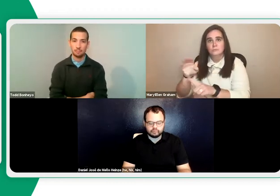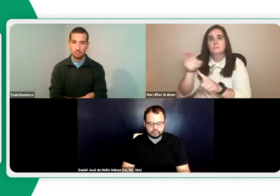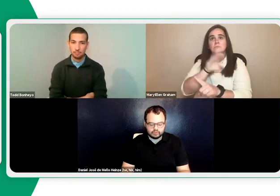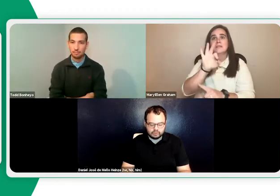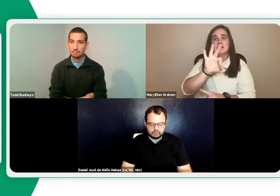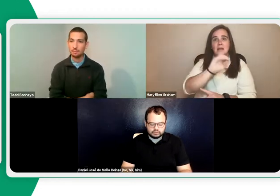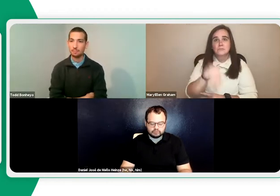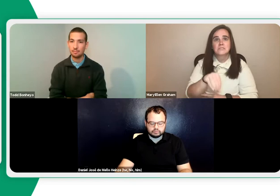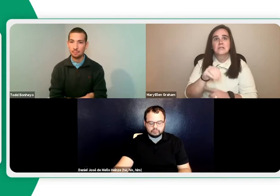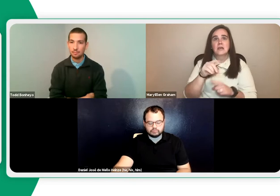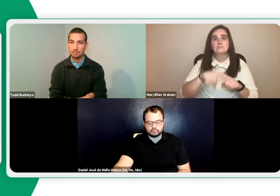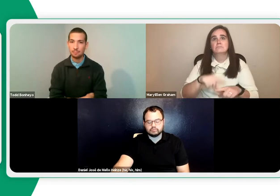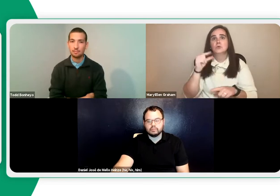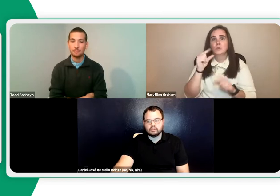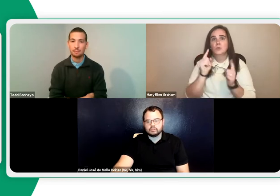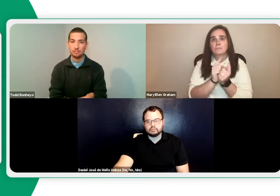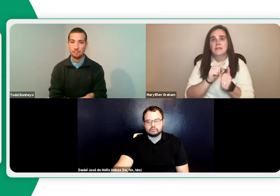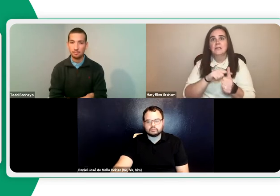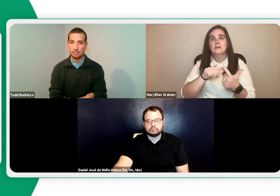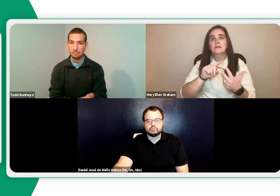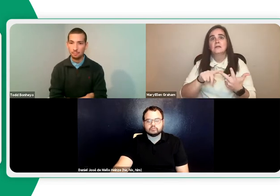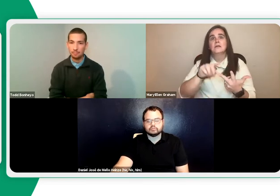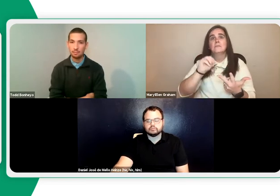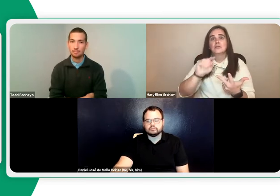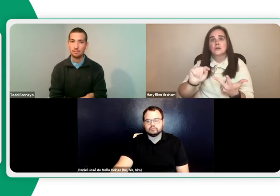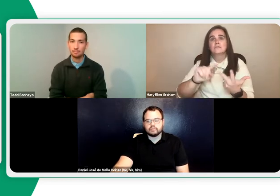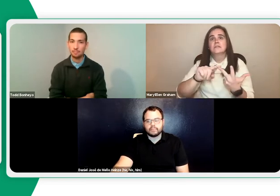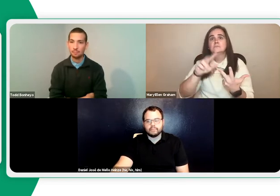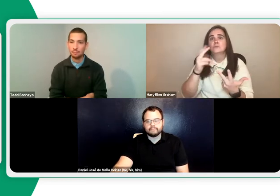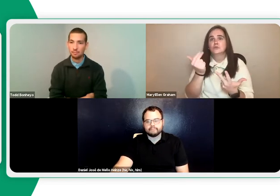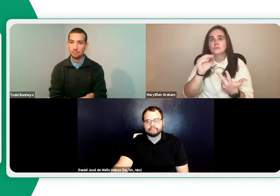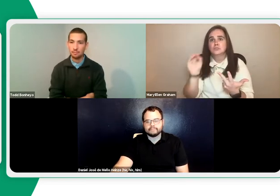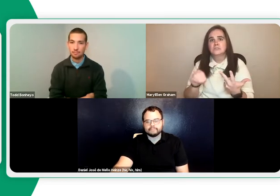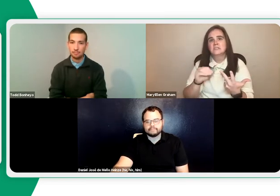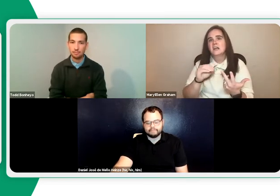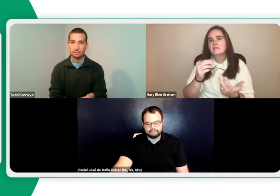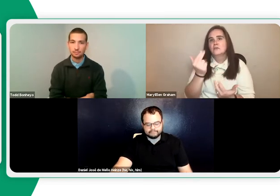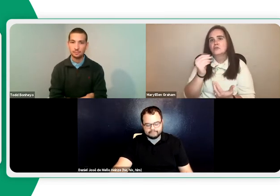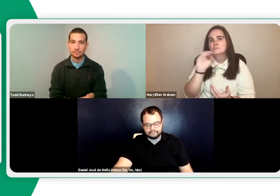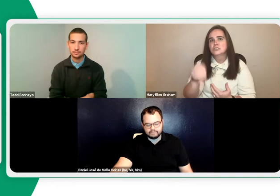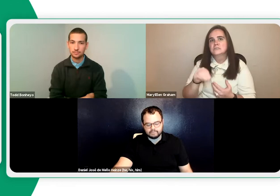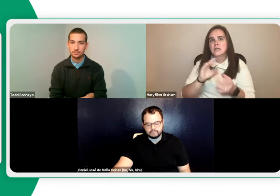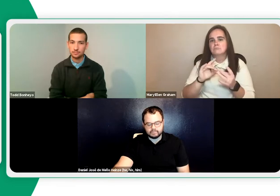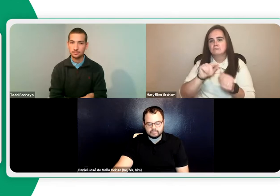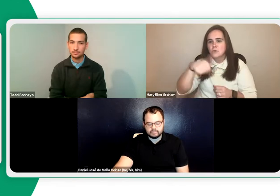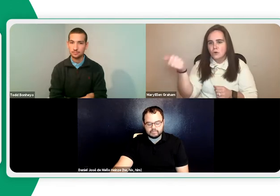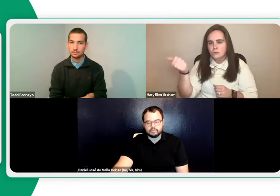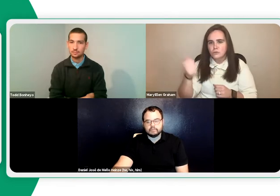by and far in the lead. 9% using Google Meet and Microsoft Teams. 13%